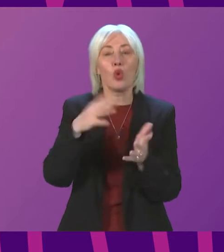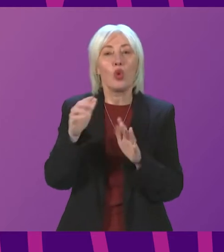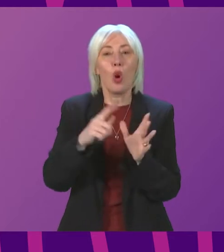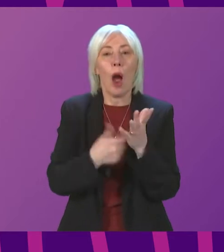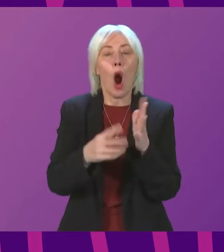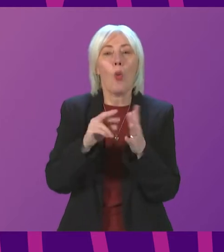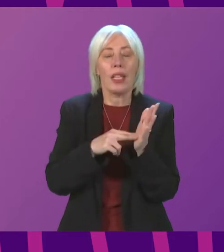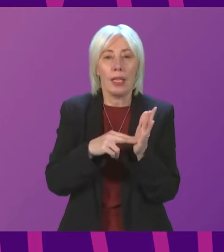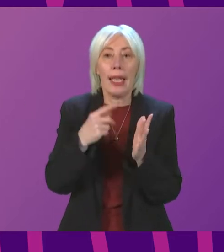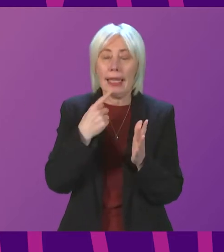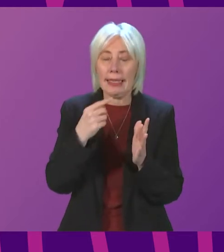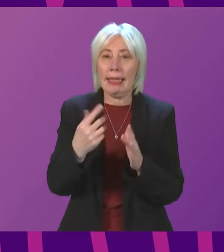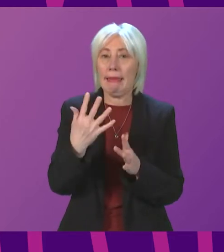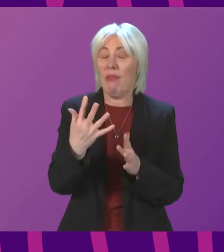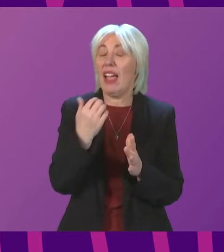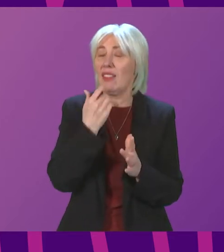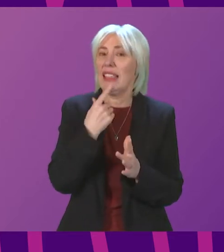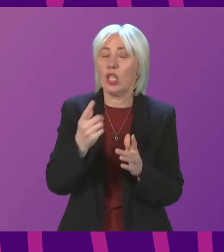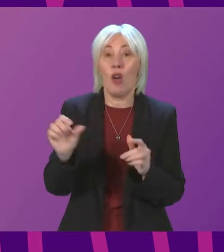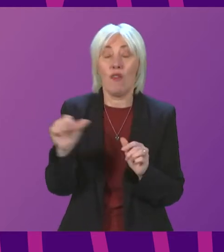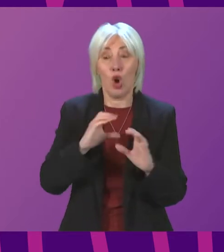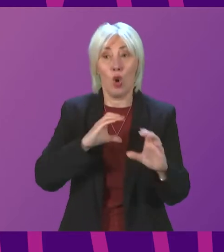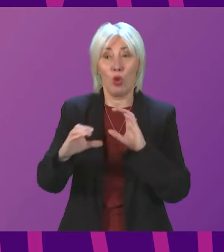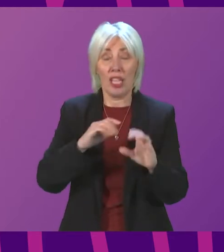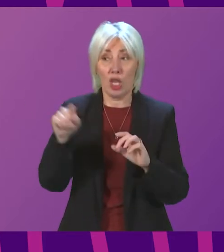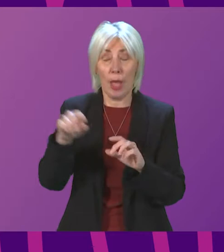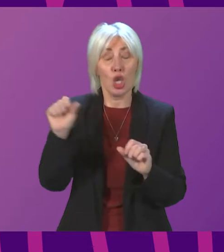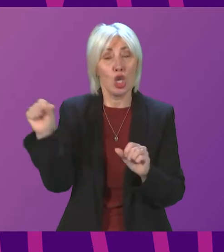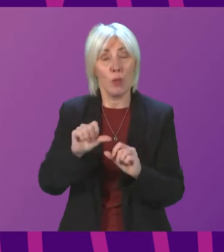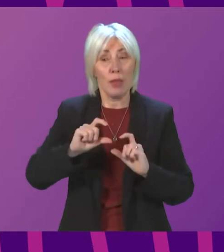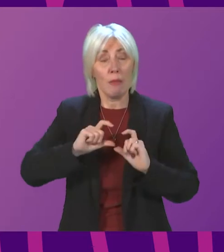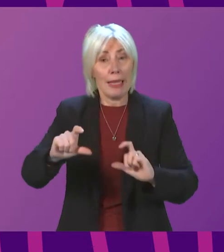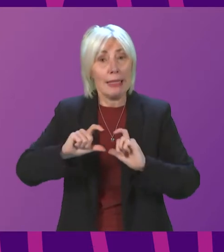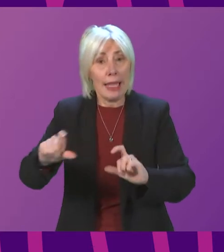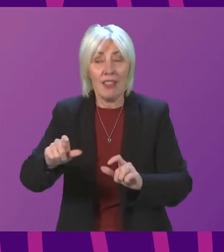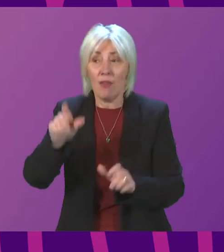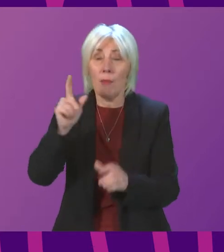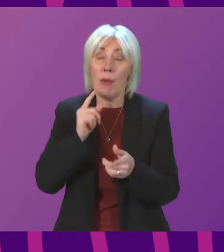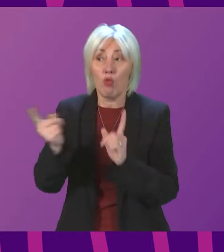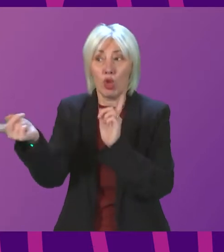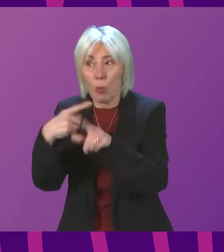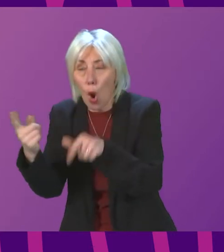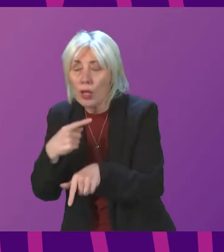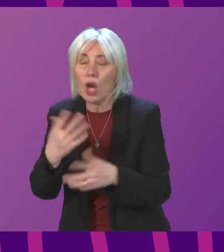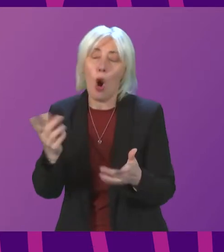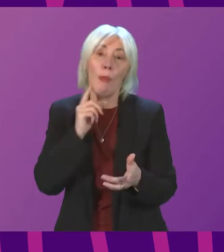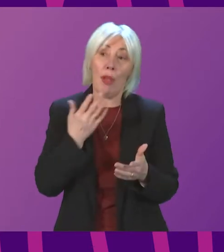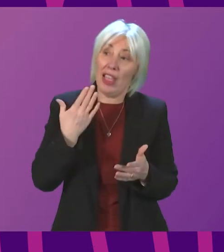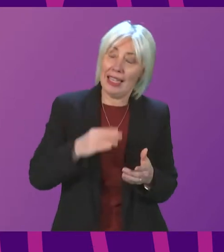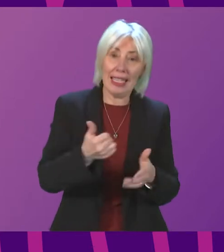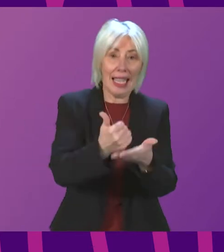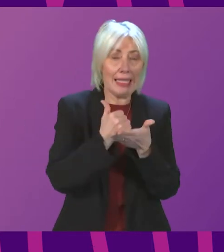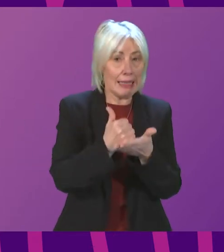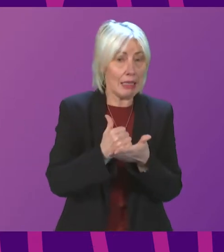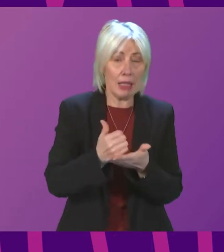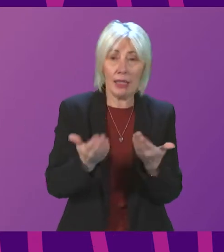opportunities for coordination and communication should be maintained where responders and those in need of assistance are without power or